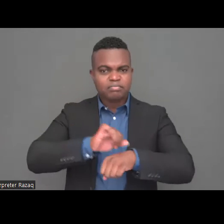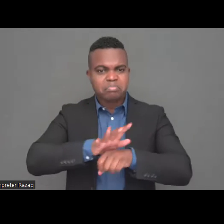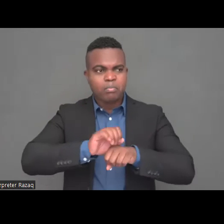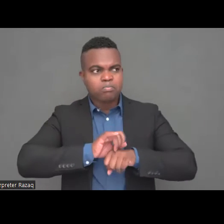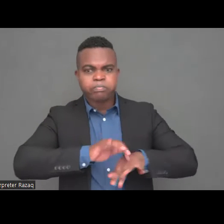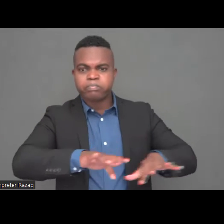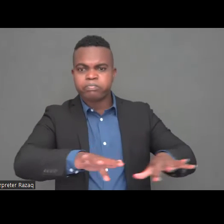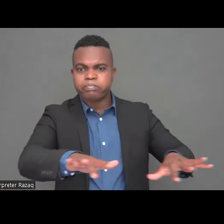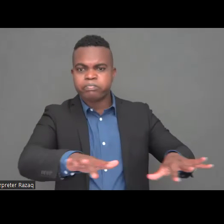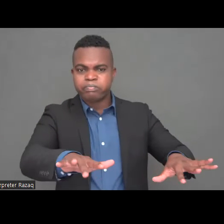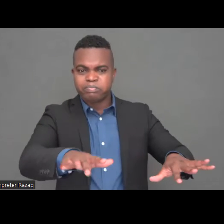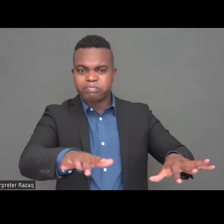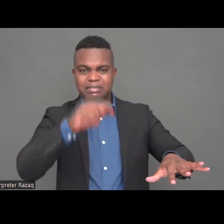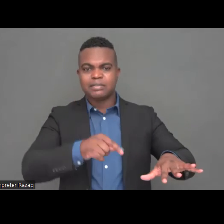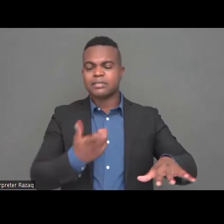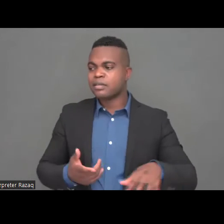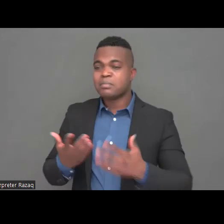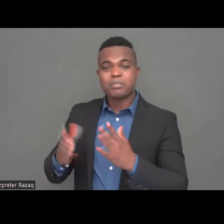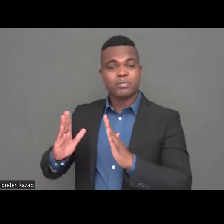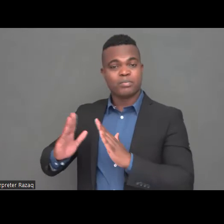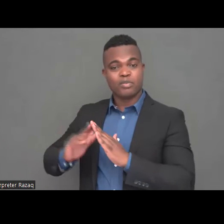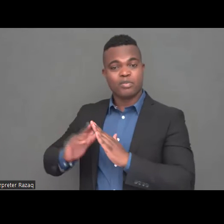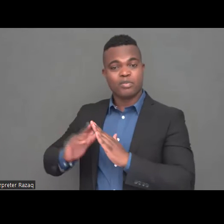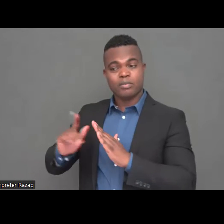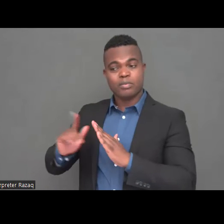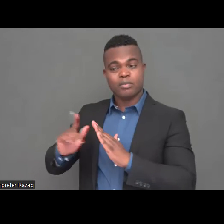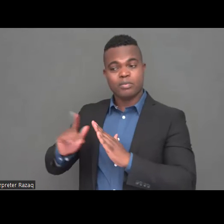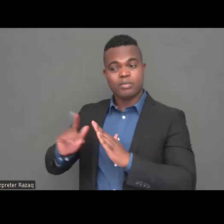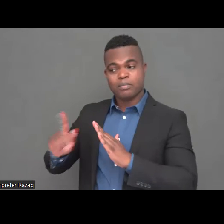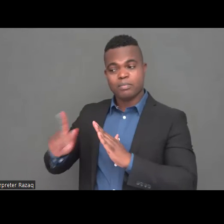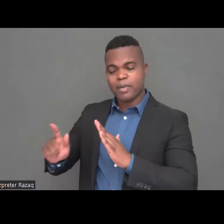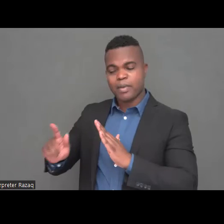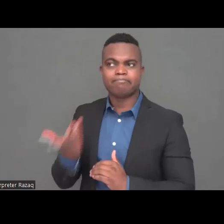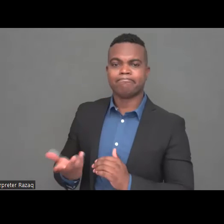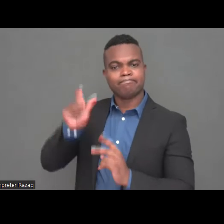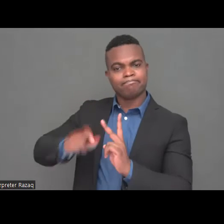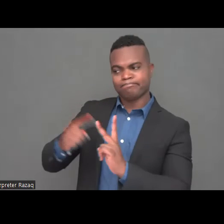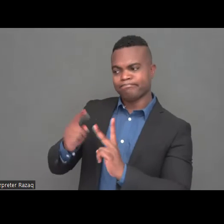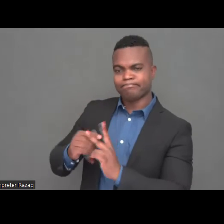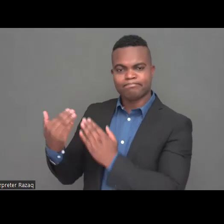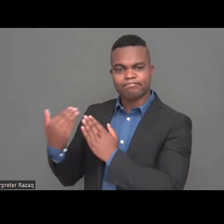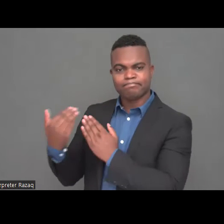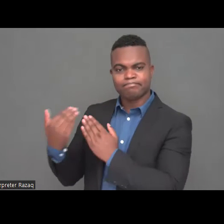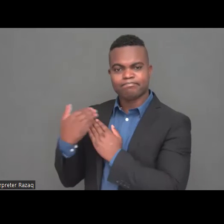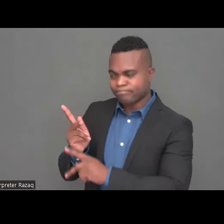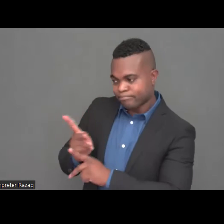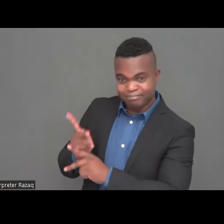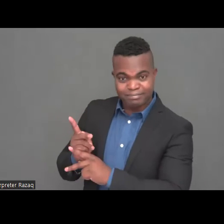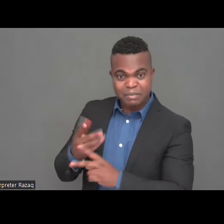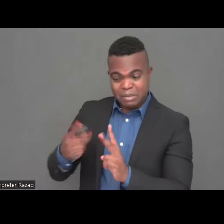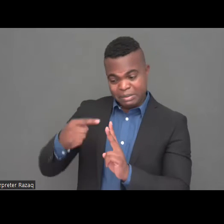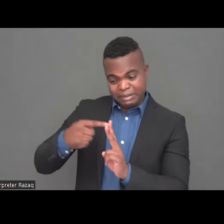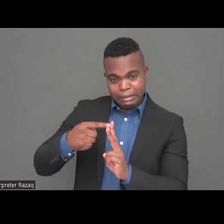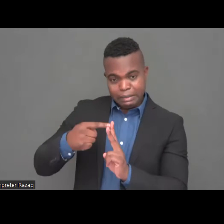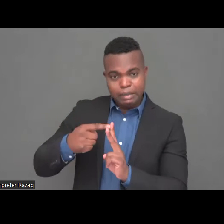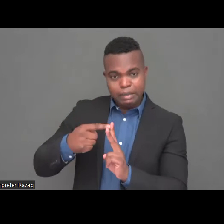and cannot provide care, then the person with intellectual disabilities remained careless. So